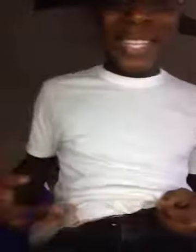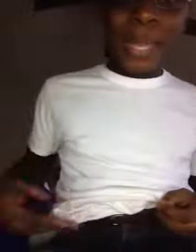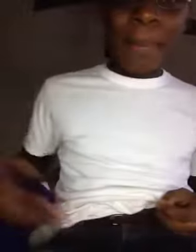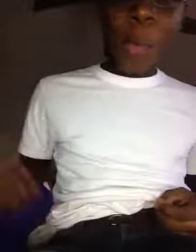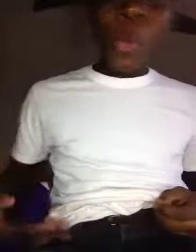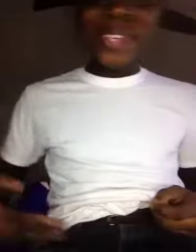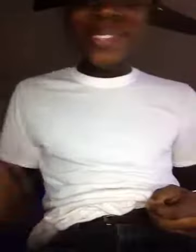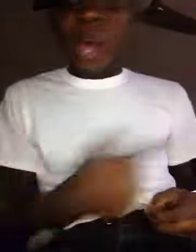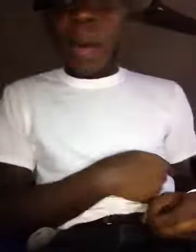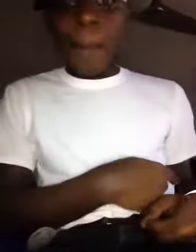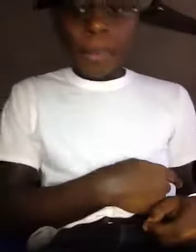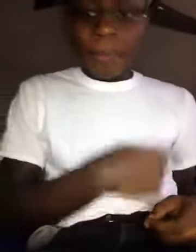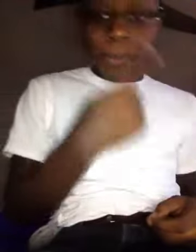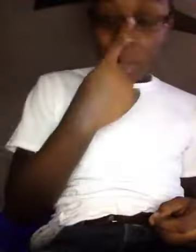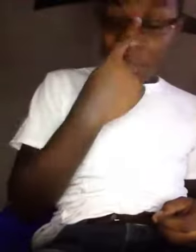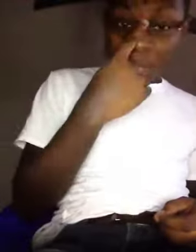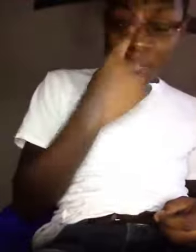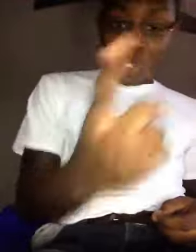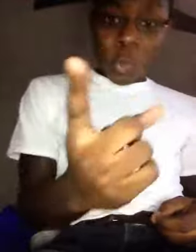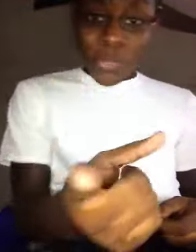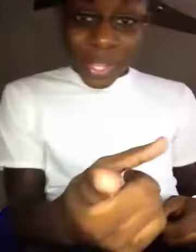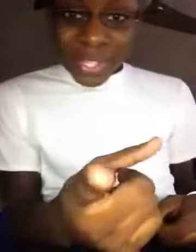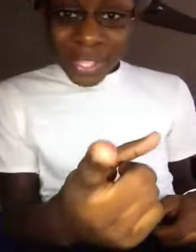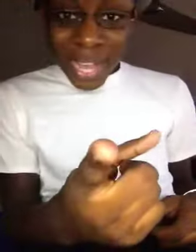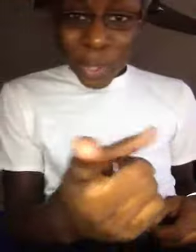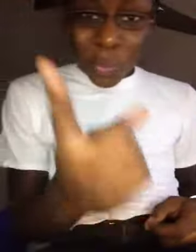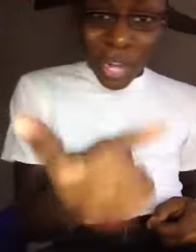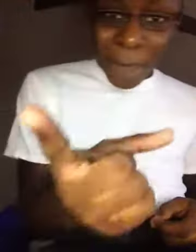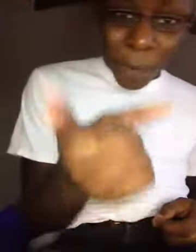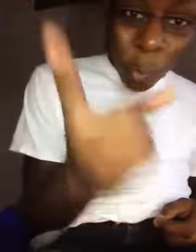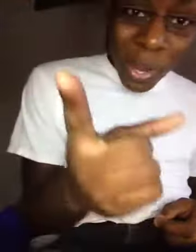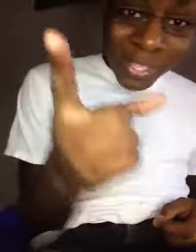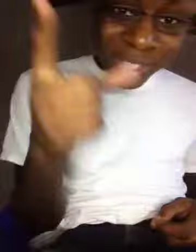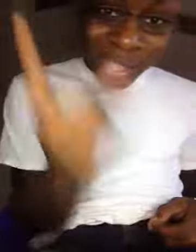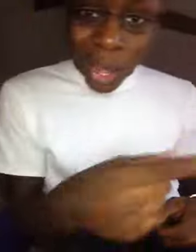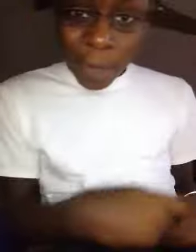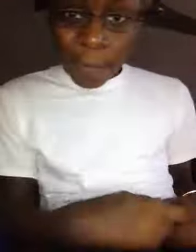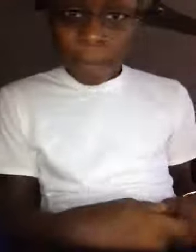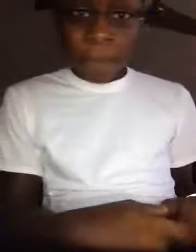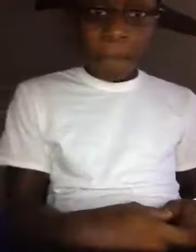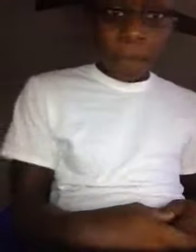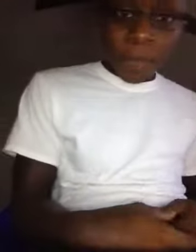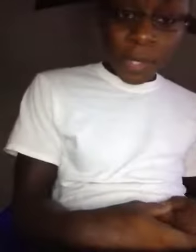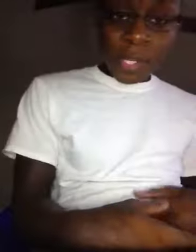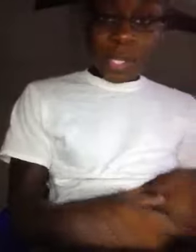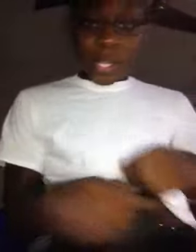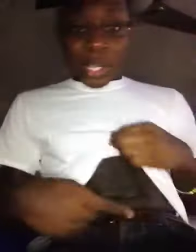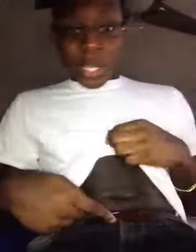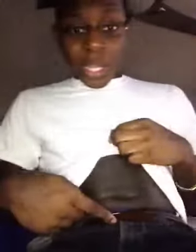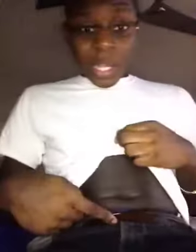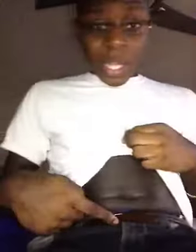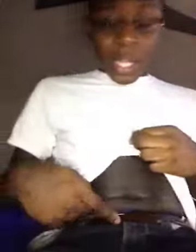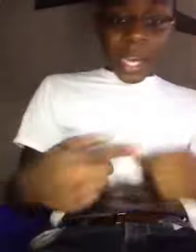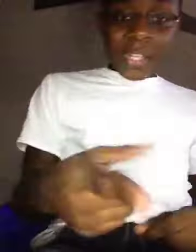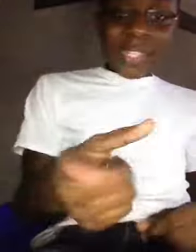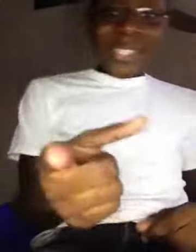keep my waist up, do this, and you'll never waste love, understand